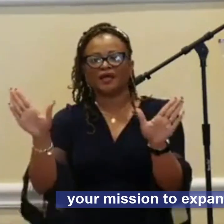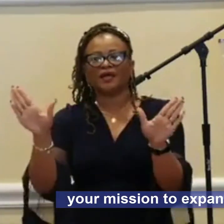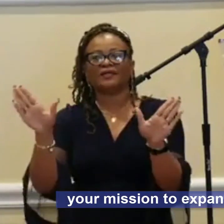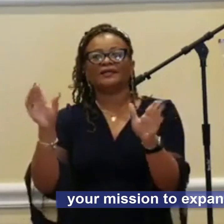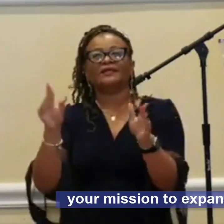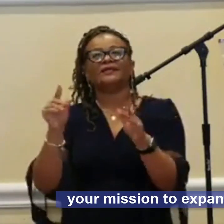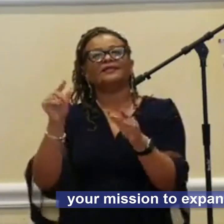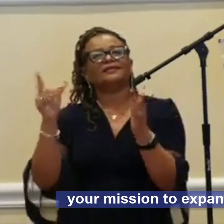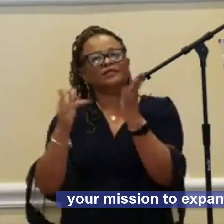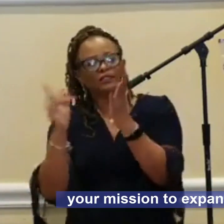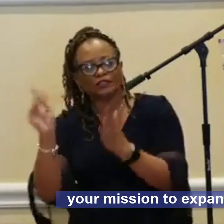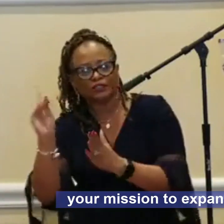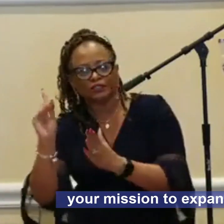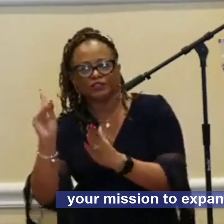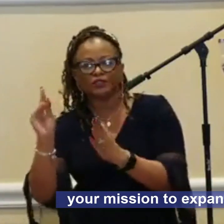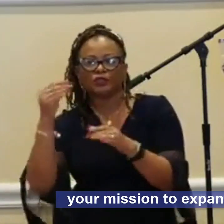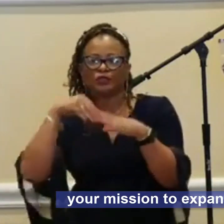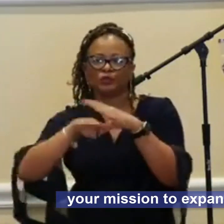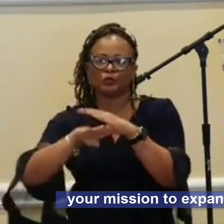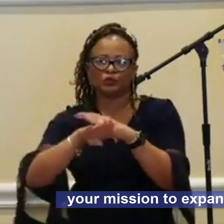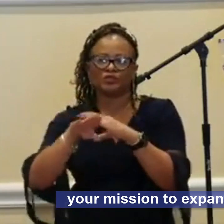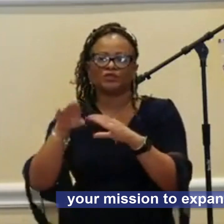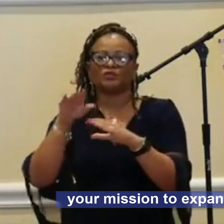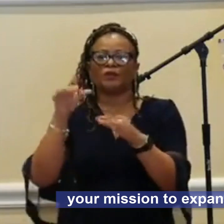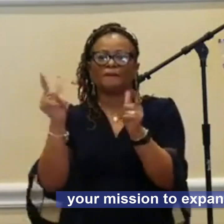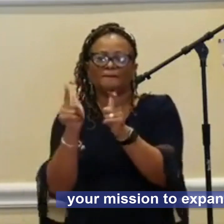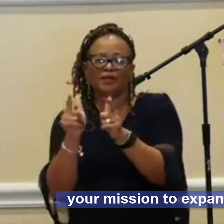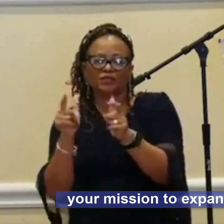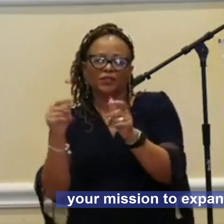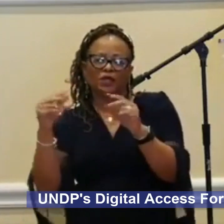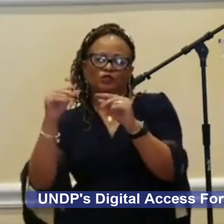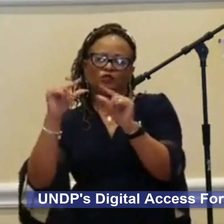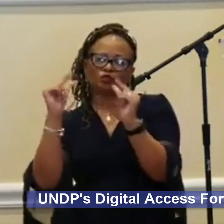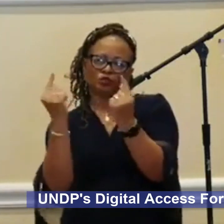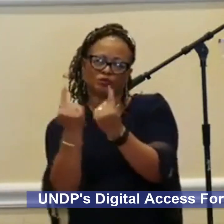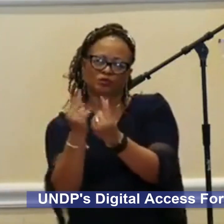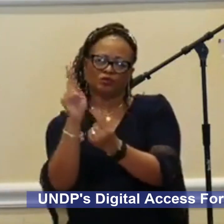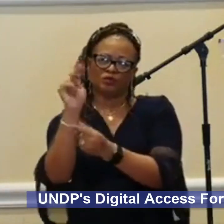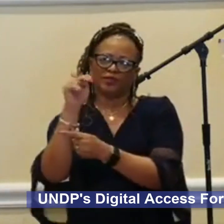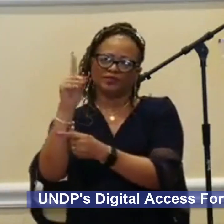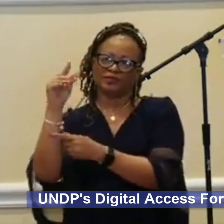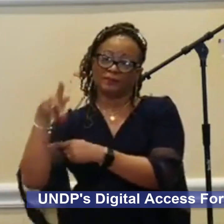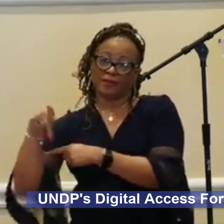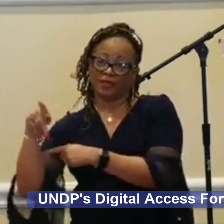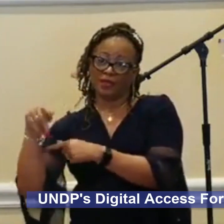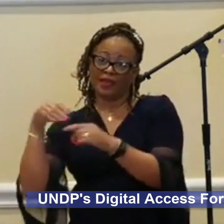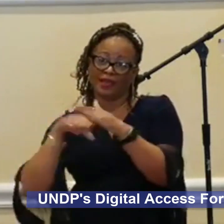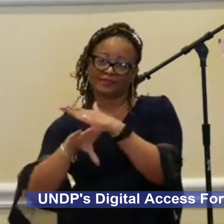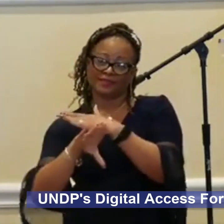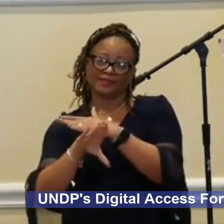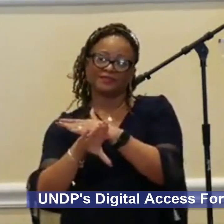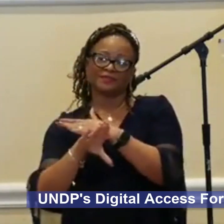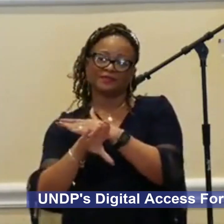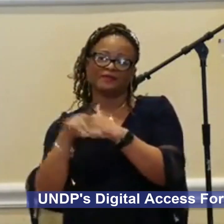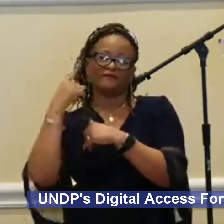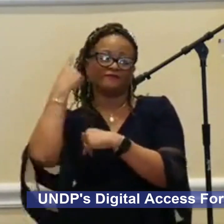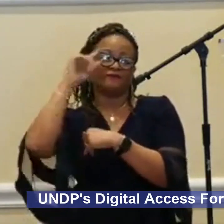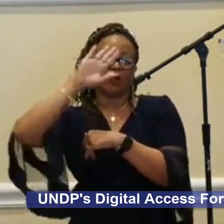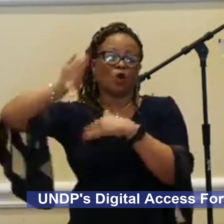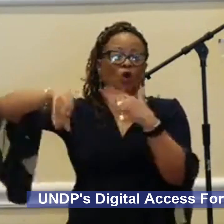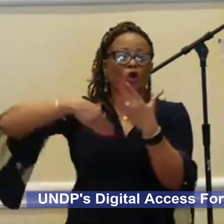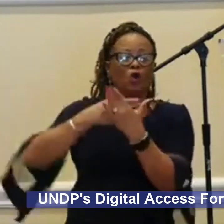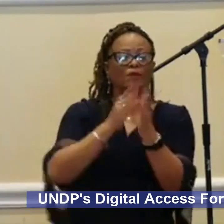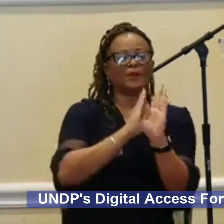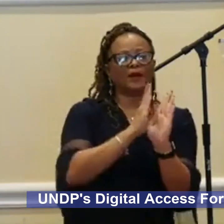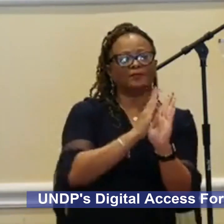inclusion to marginalized groups. UNDP's Digital Access for All